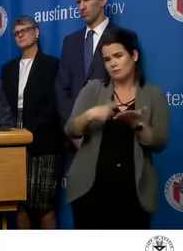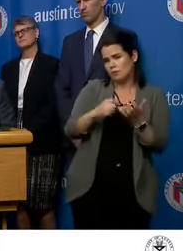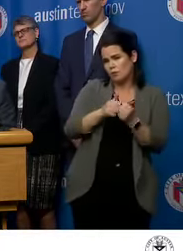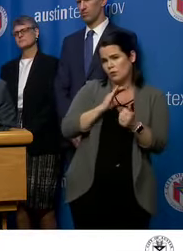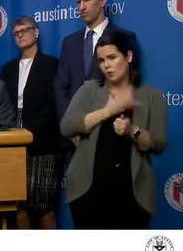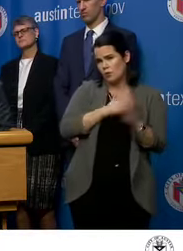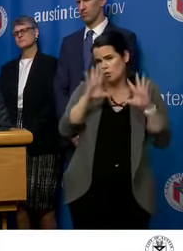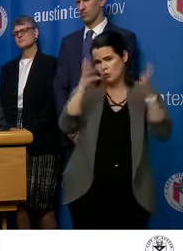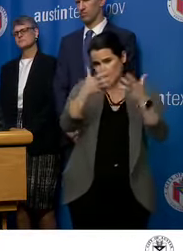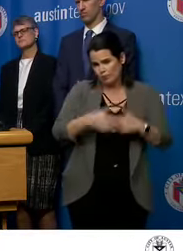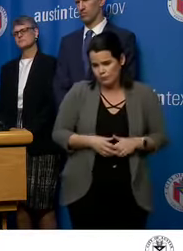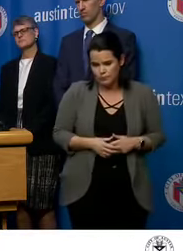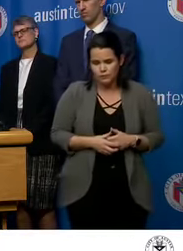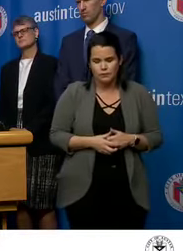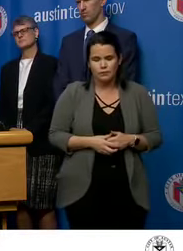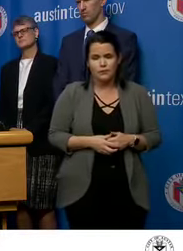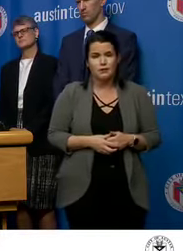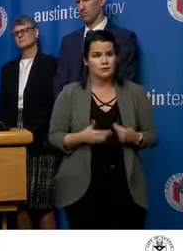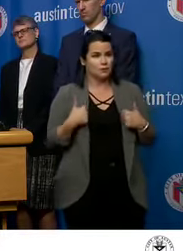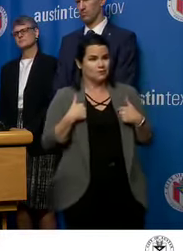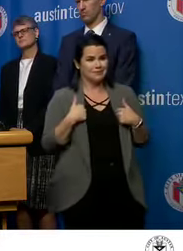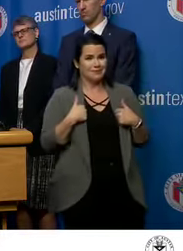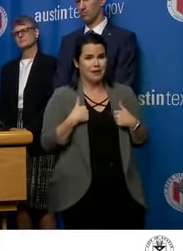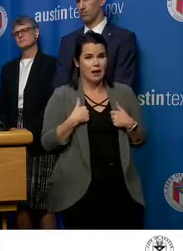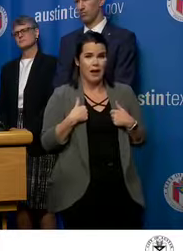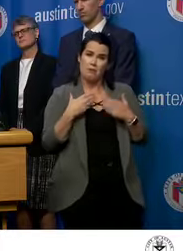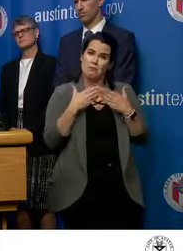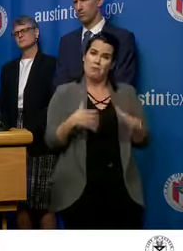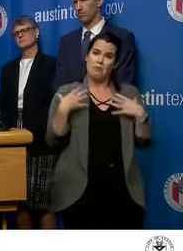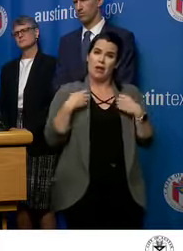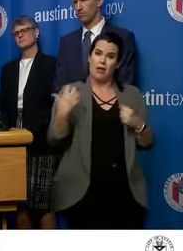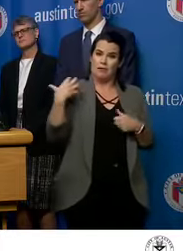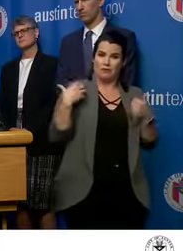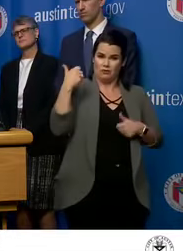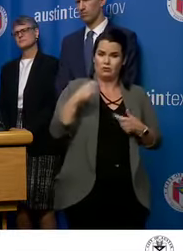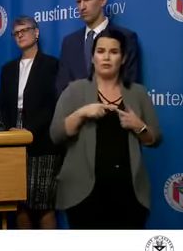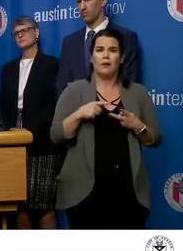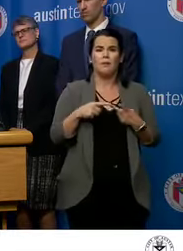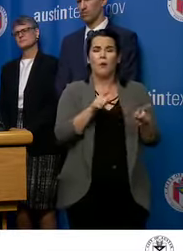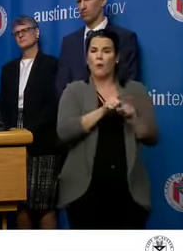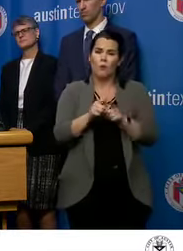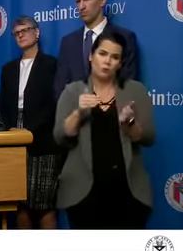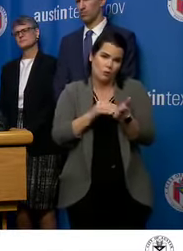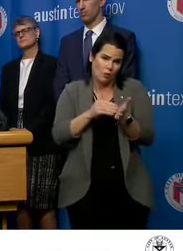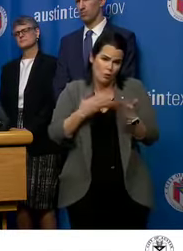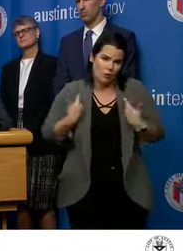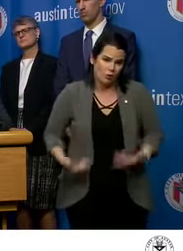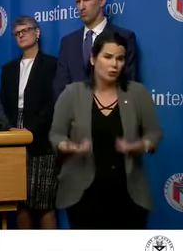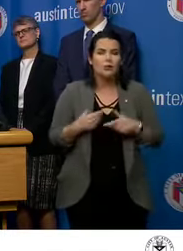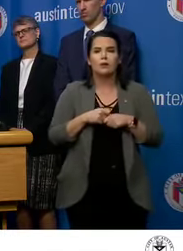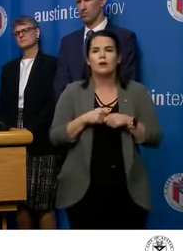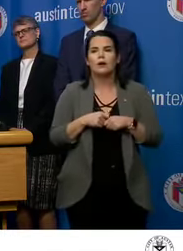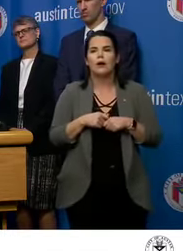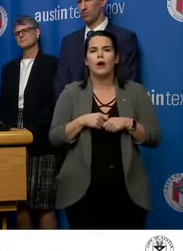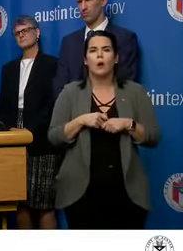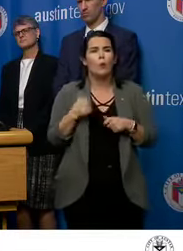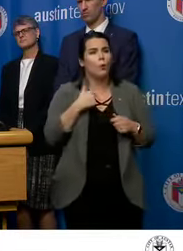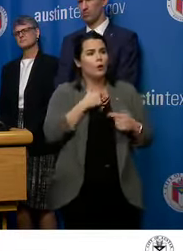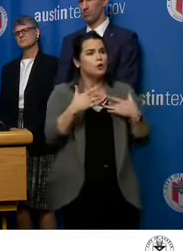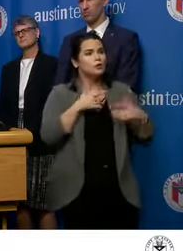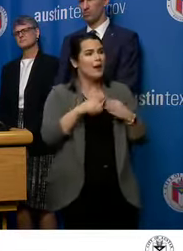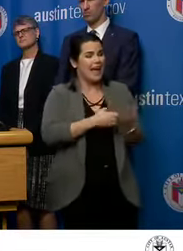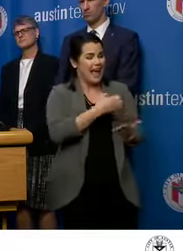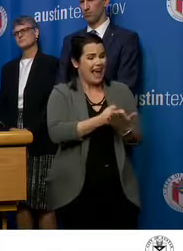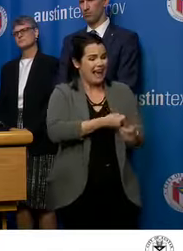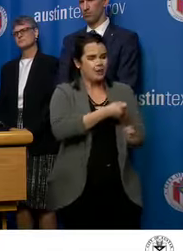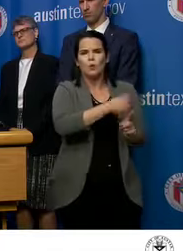as public health officials and clinicians, we are also concerned about not the economic impact itself, but